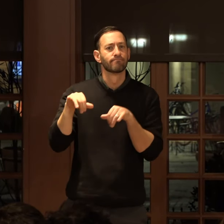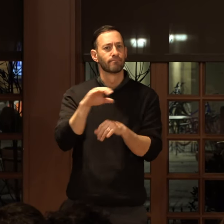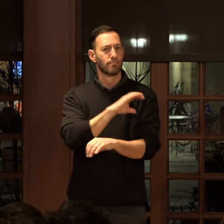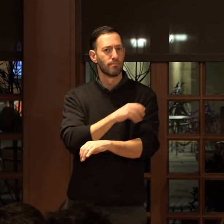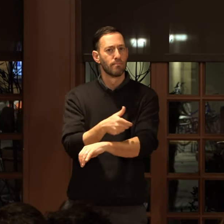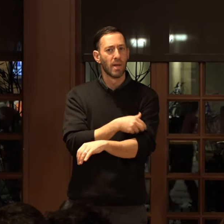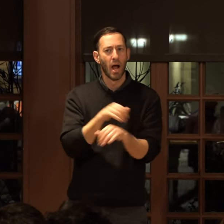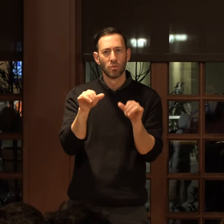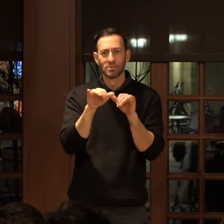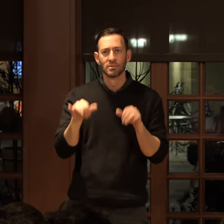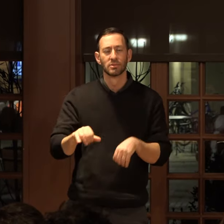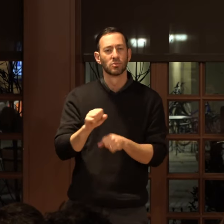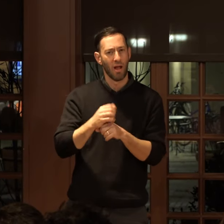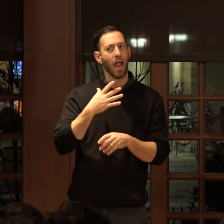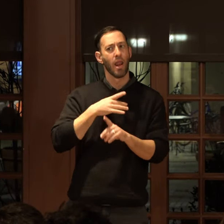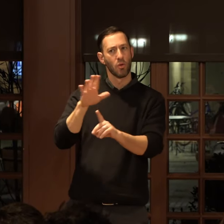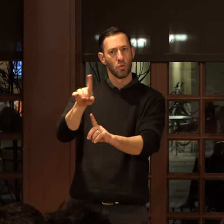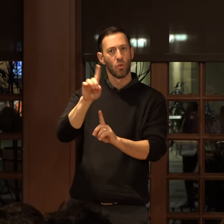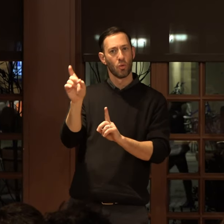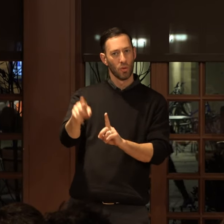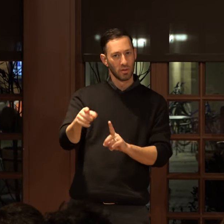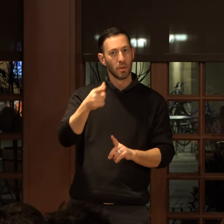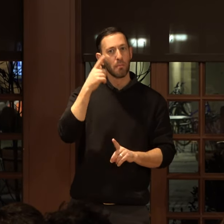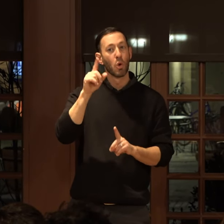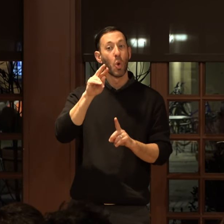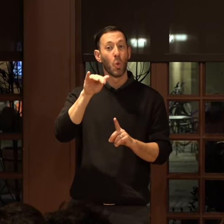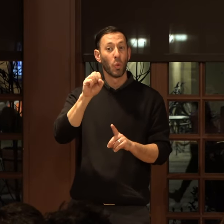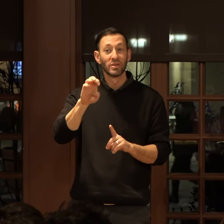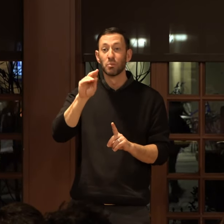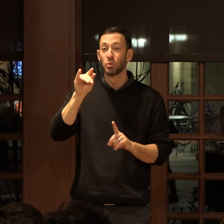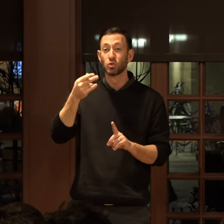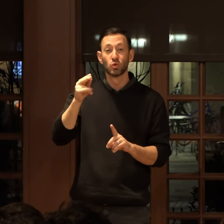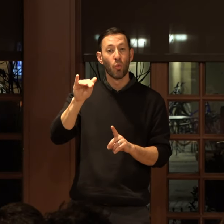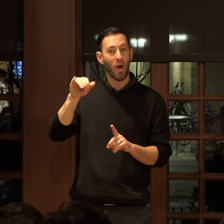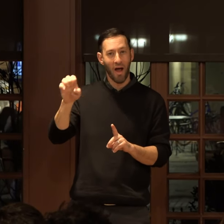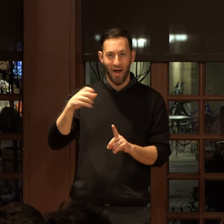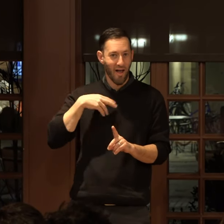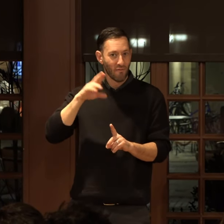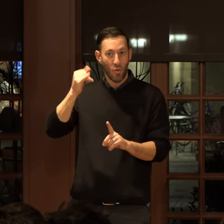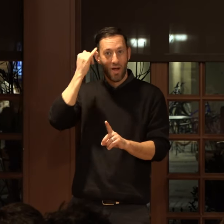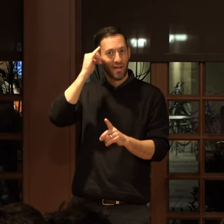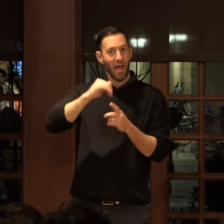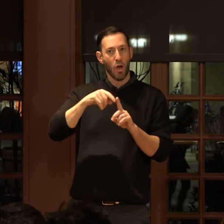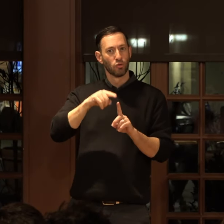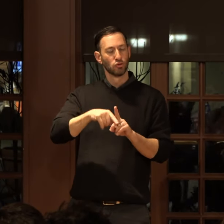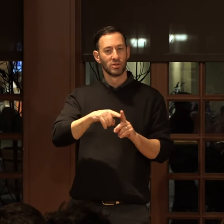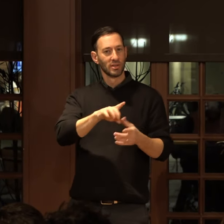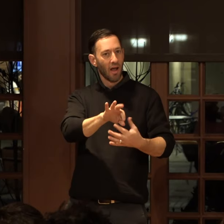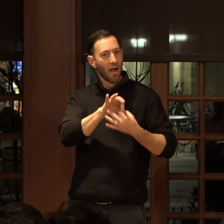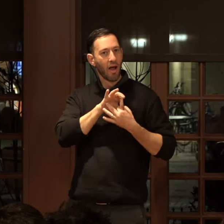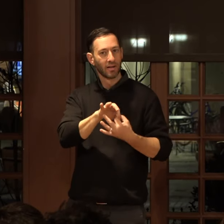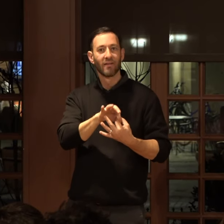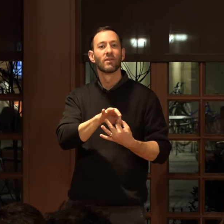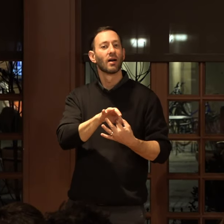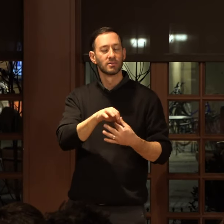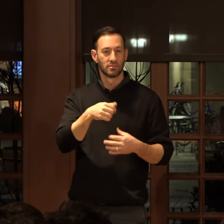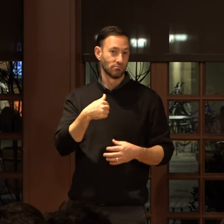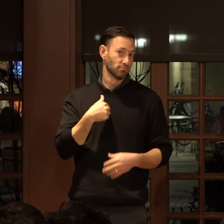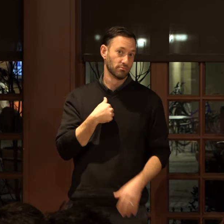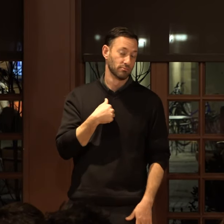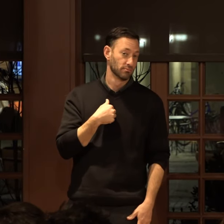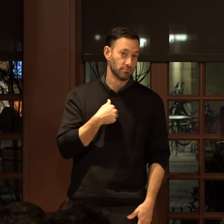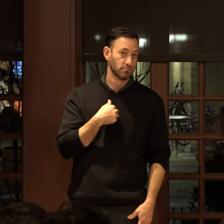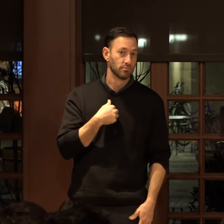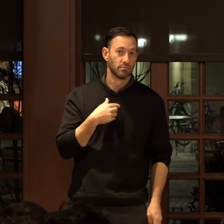I like your question, especially because of the Louise Bourgeois. I have no idea how Bourgeois identifies. I'm just gonna like